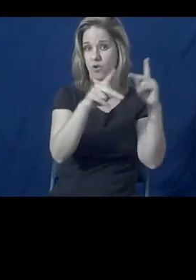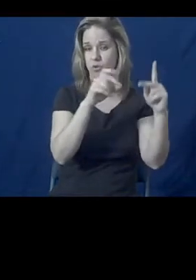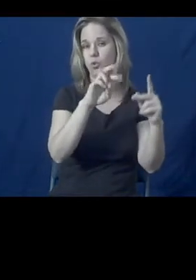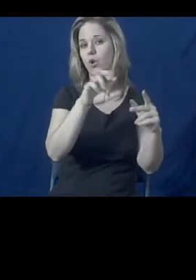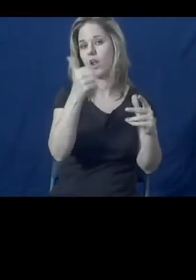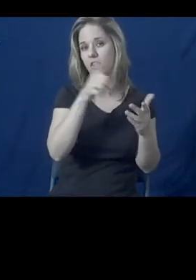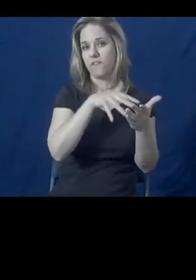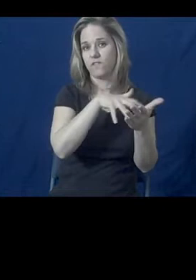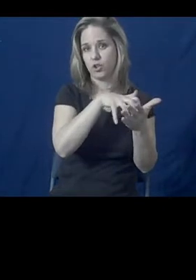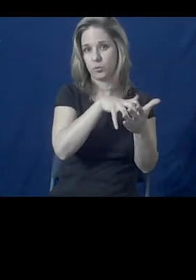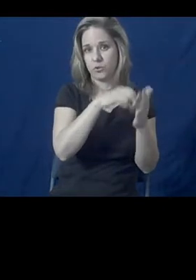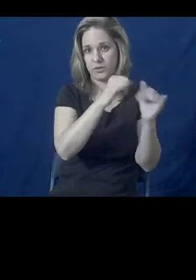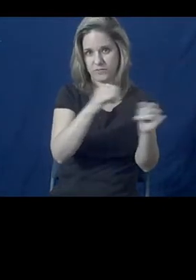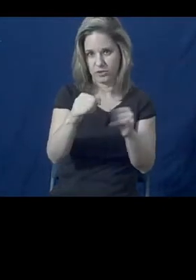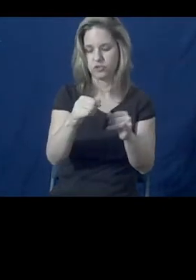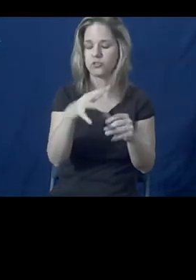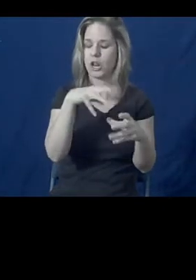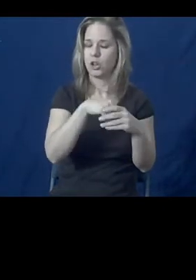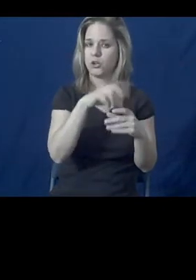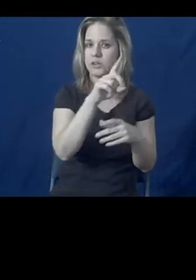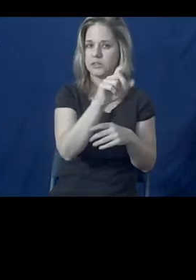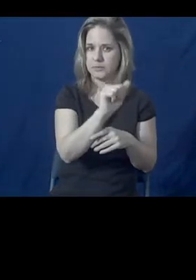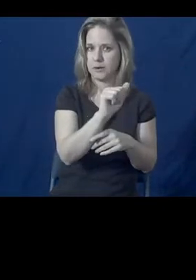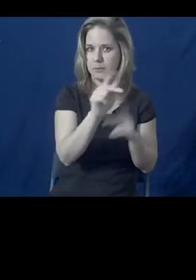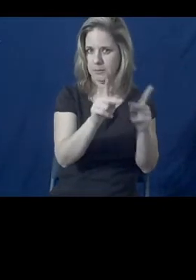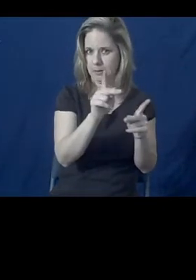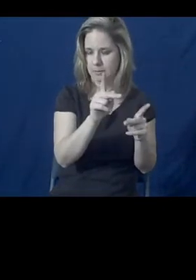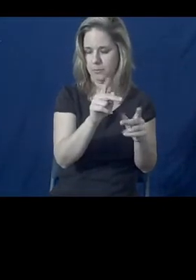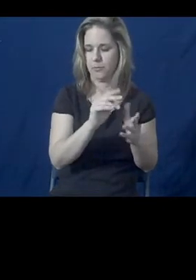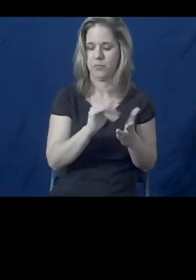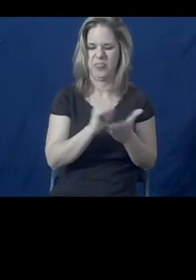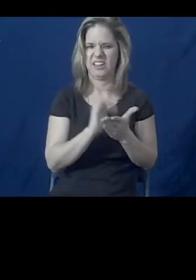individuals, including individuals with disabilities in our case.